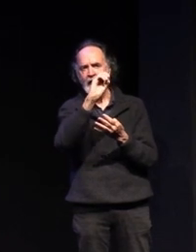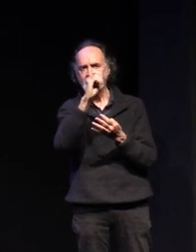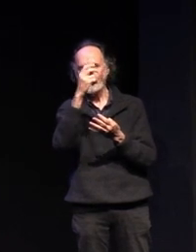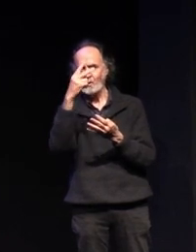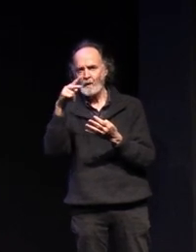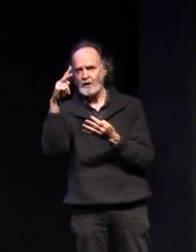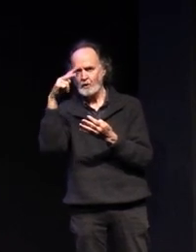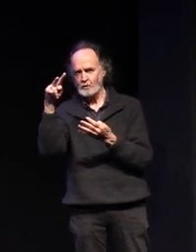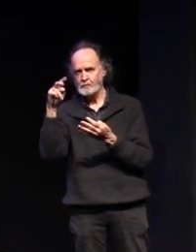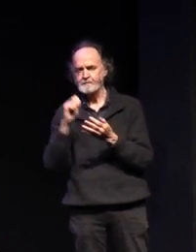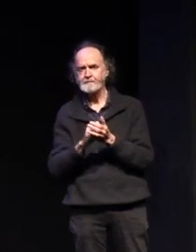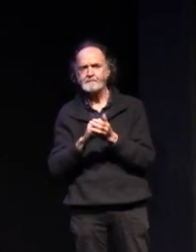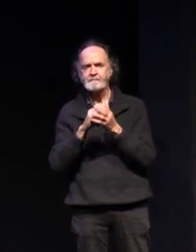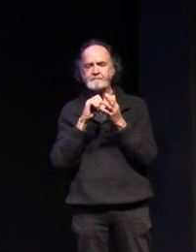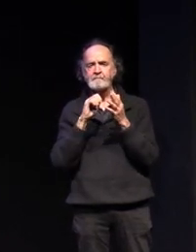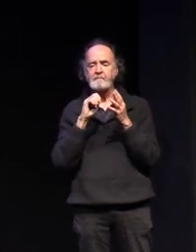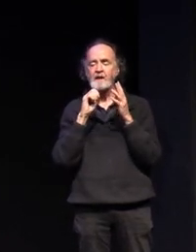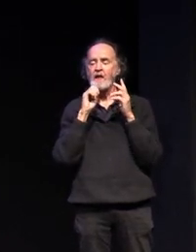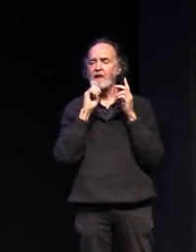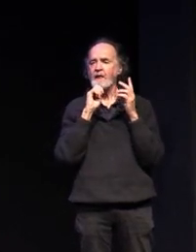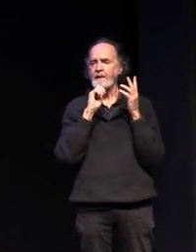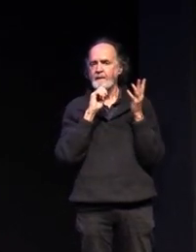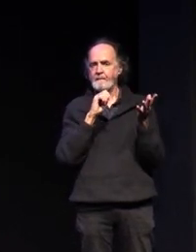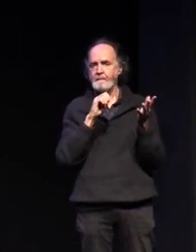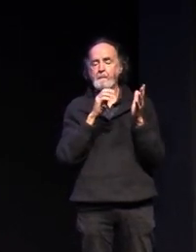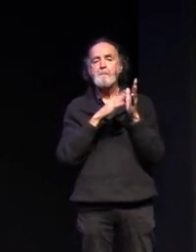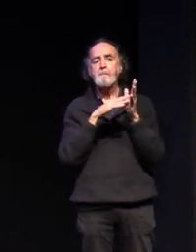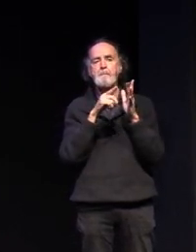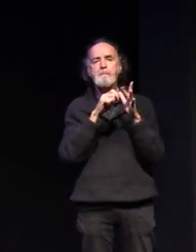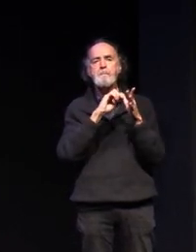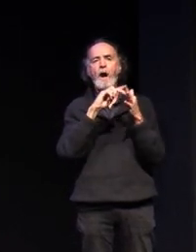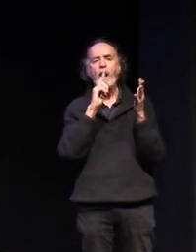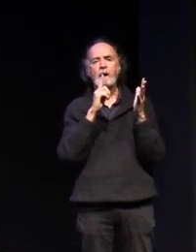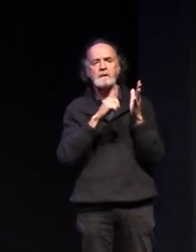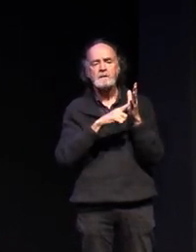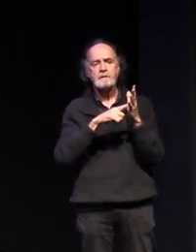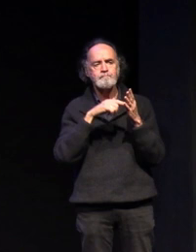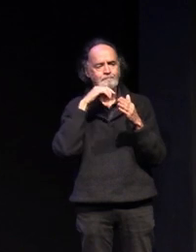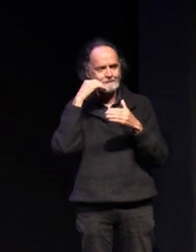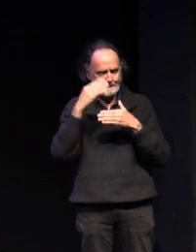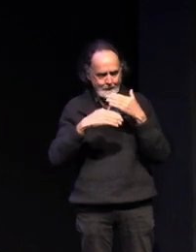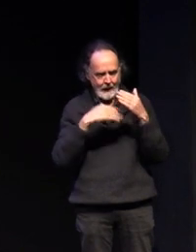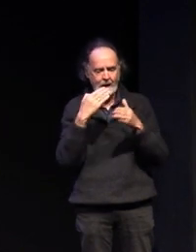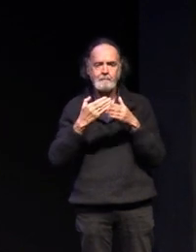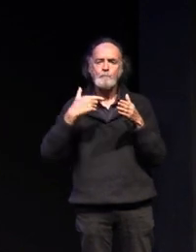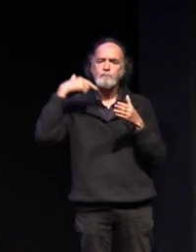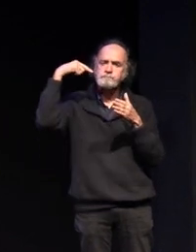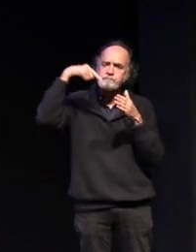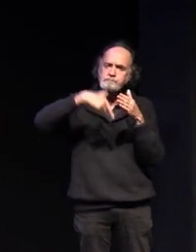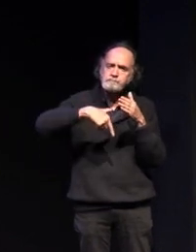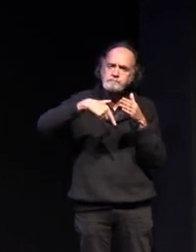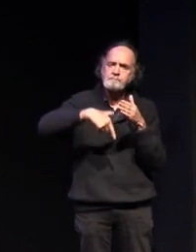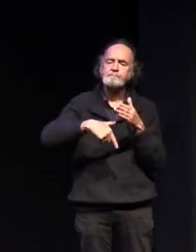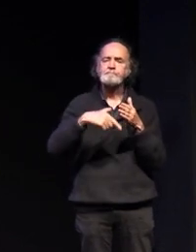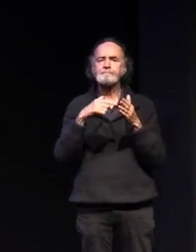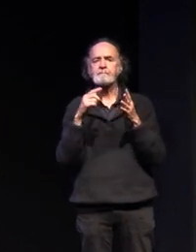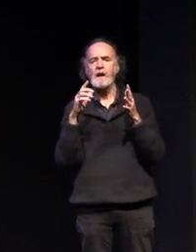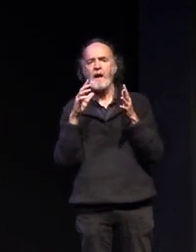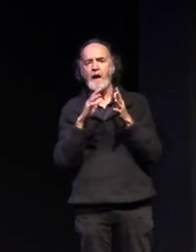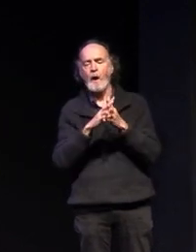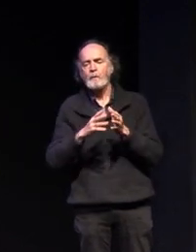that's not the only thing that we do in that process and Michael will talk you through some of the things this evening that we do to support